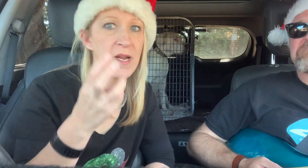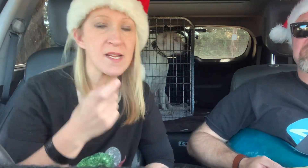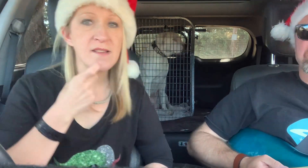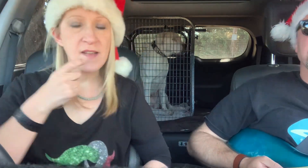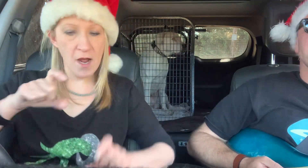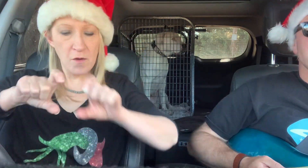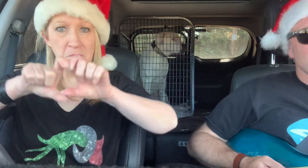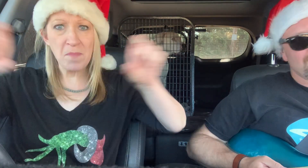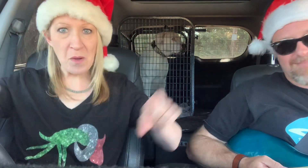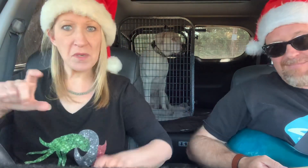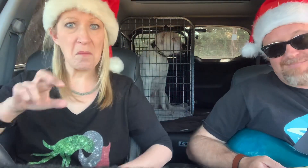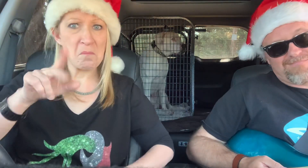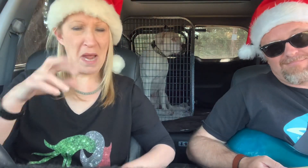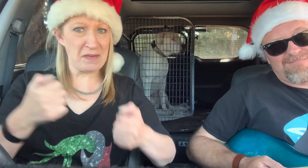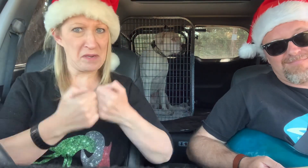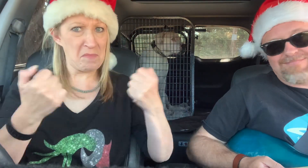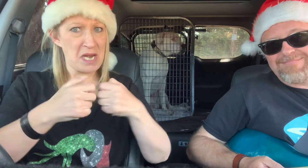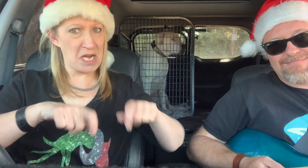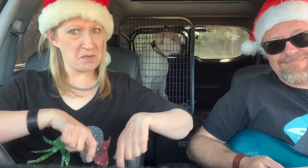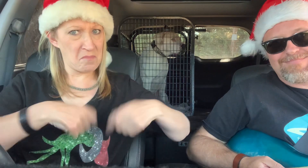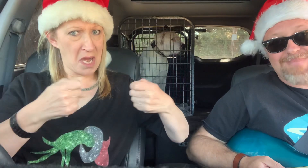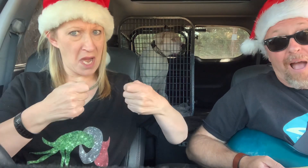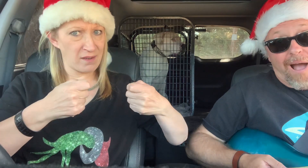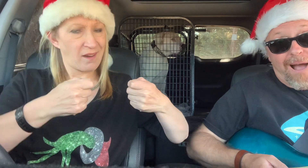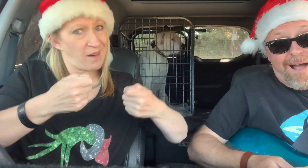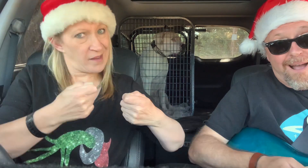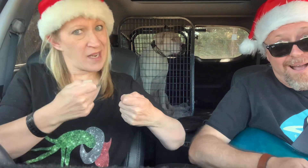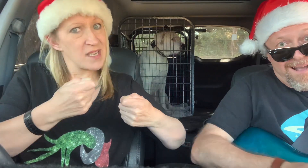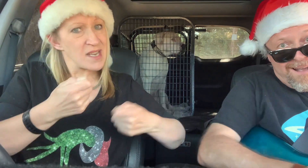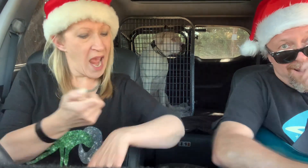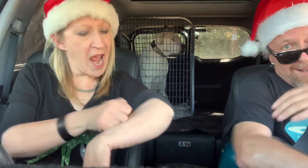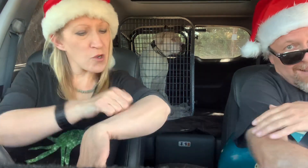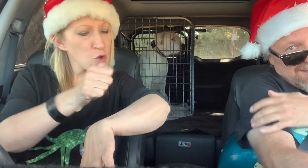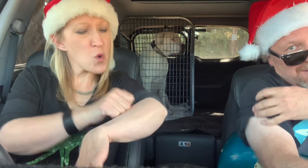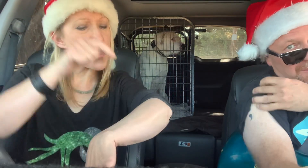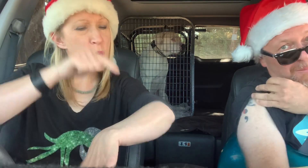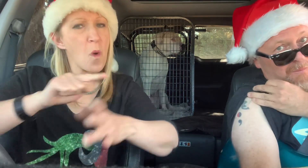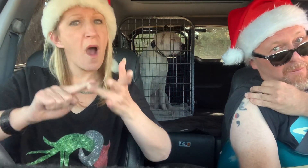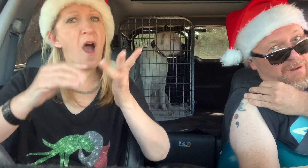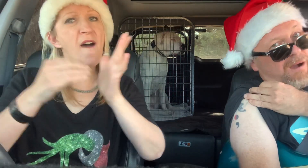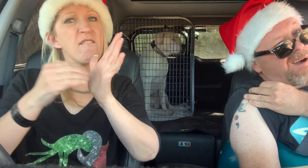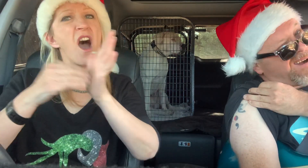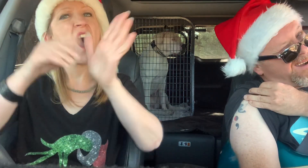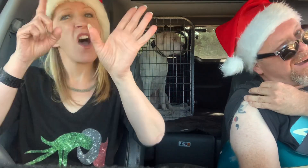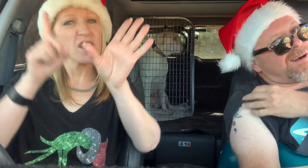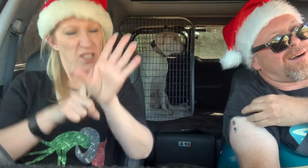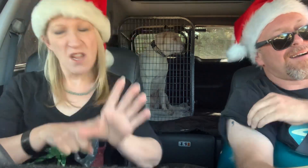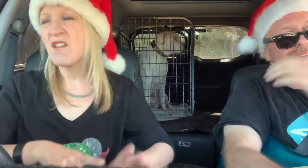-footed bells, pairs of Spanish pants and a tattoo of a party